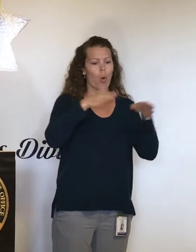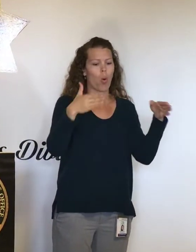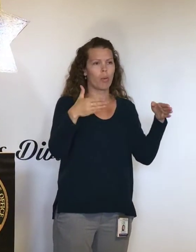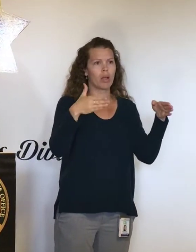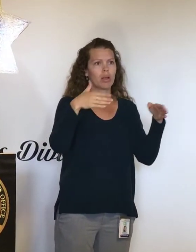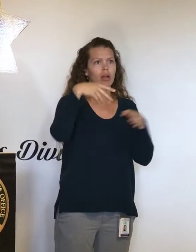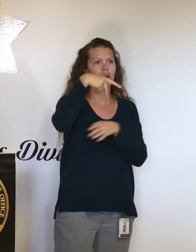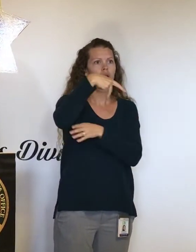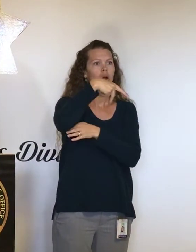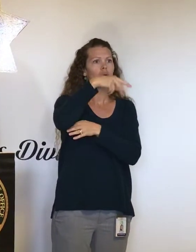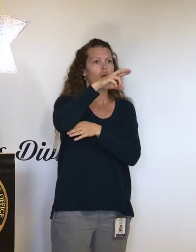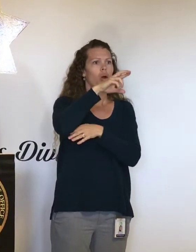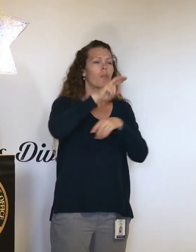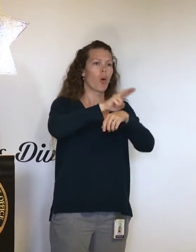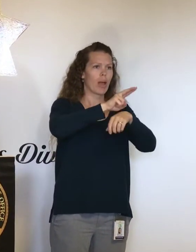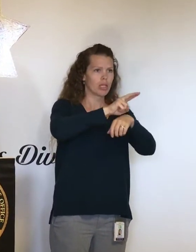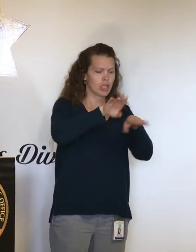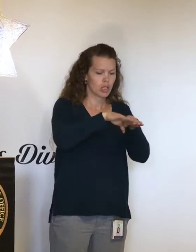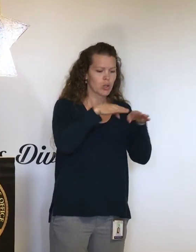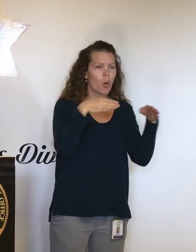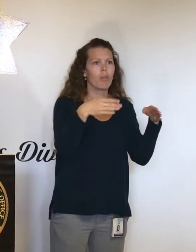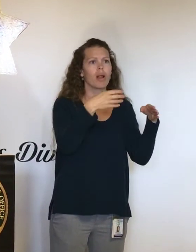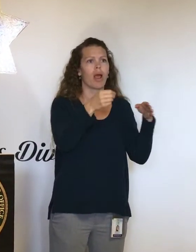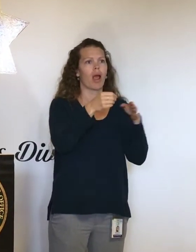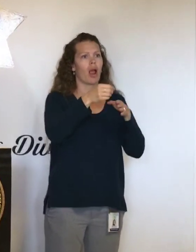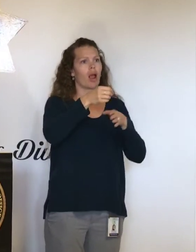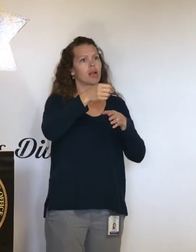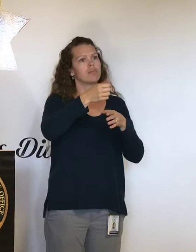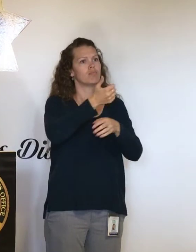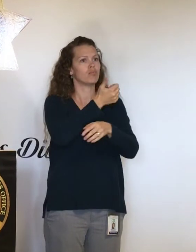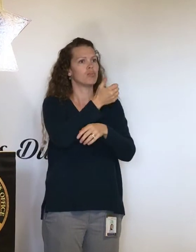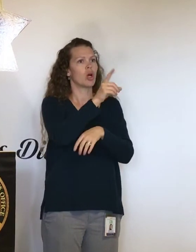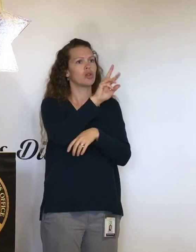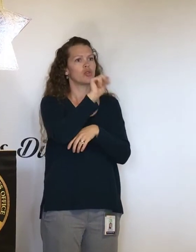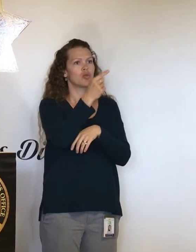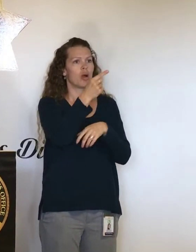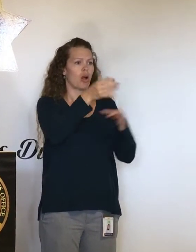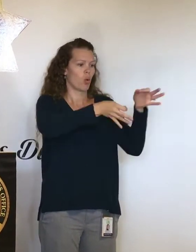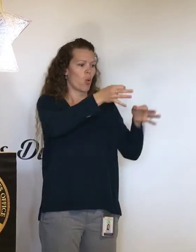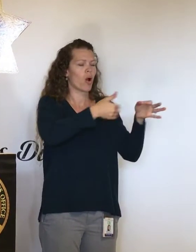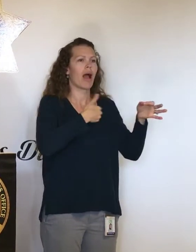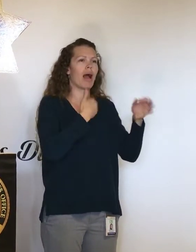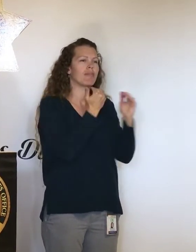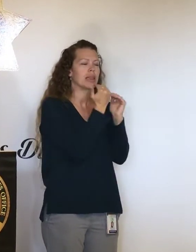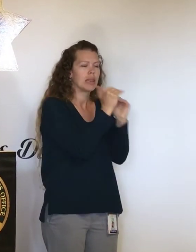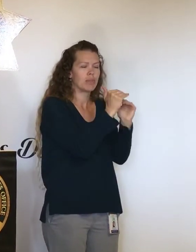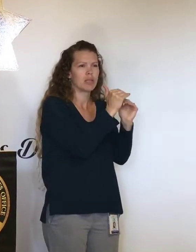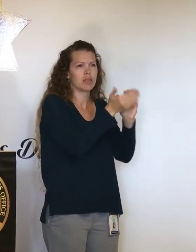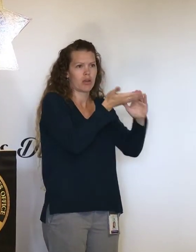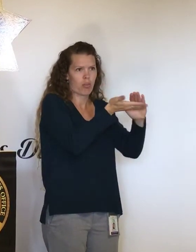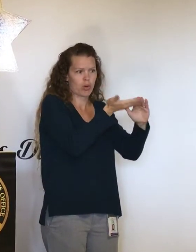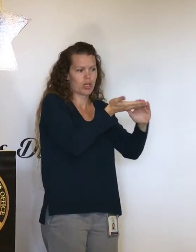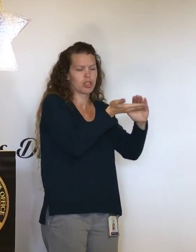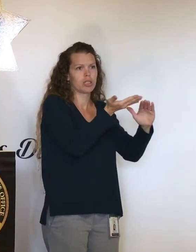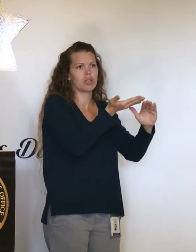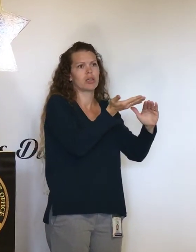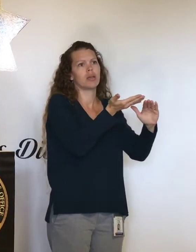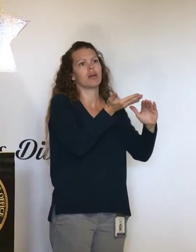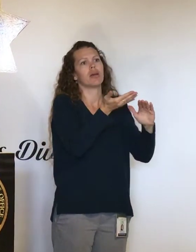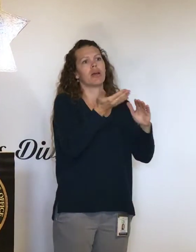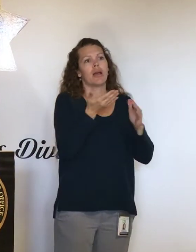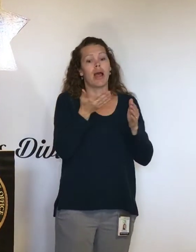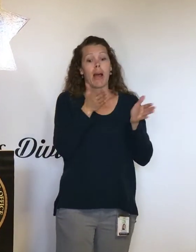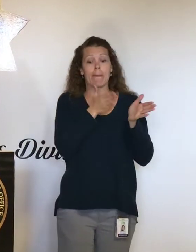Harrison is open, and the drug court has limited operations. Planning in Redway is open, however, planning at the Clark complex